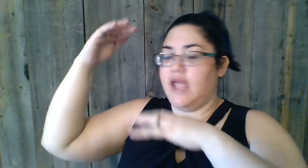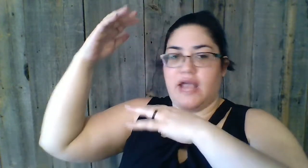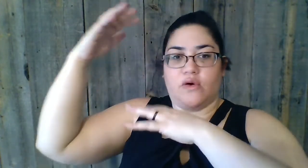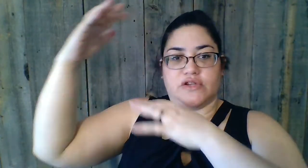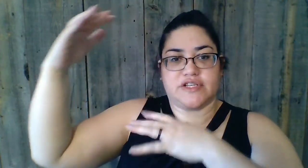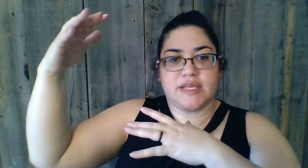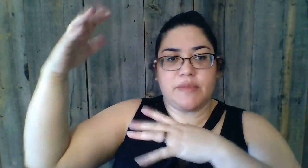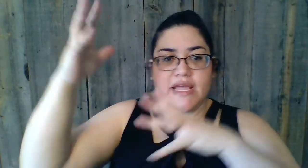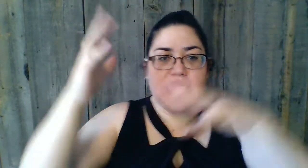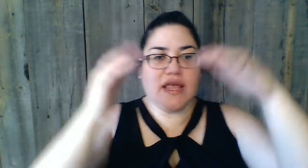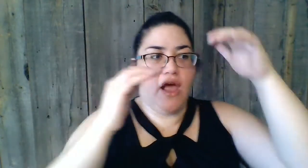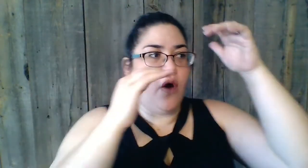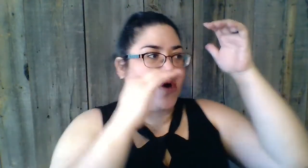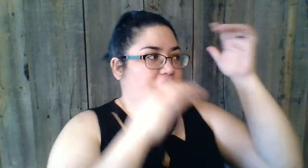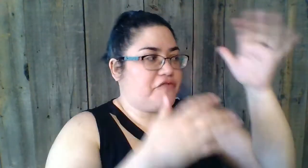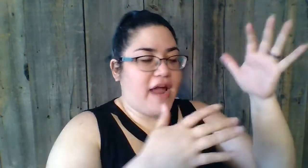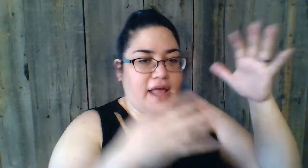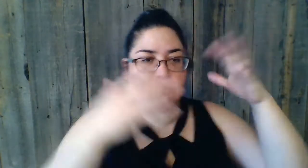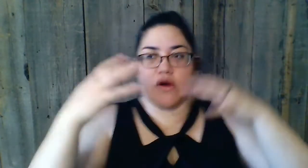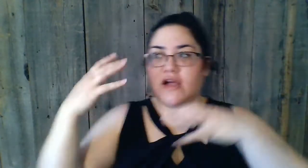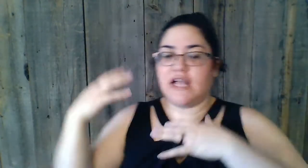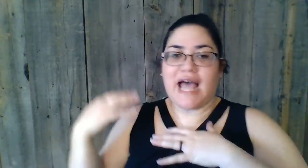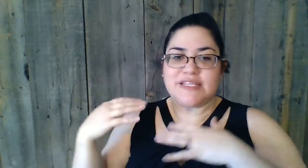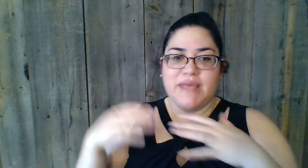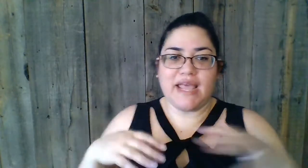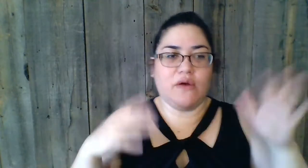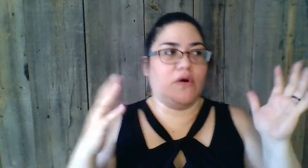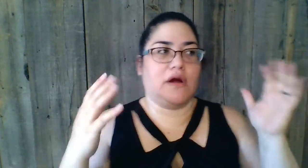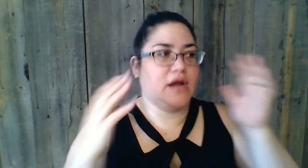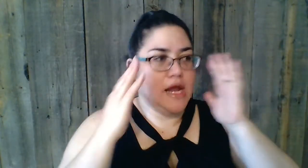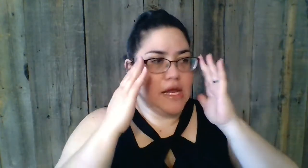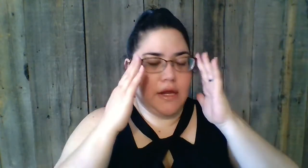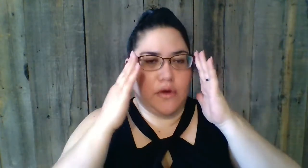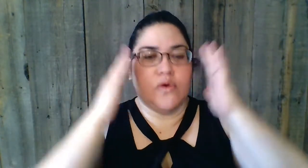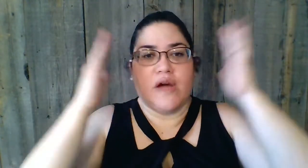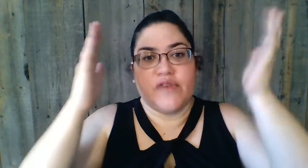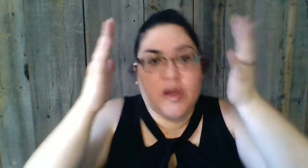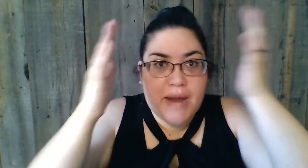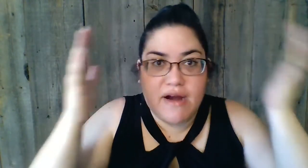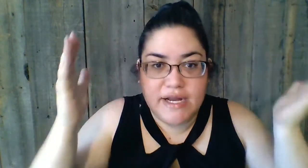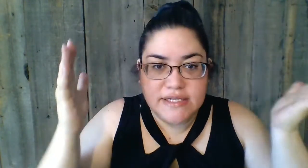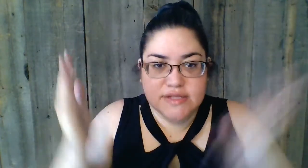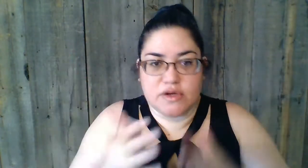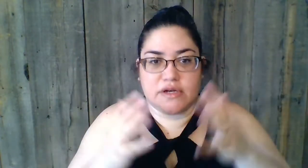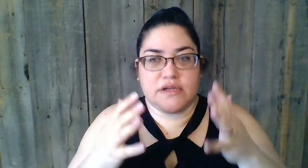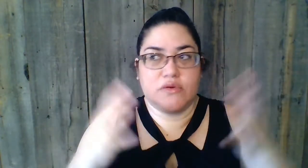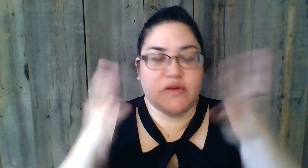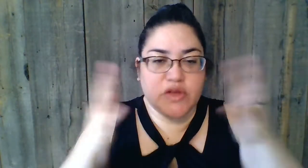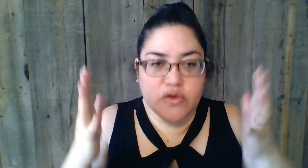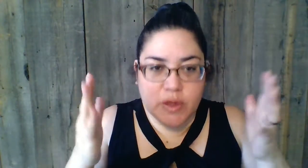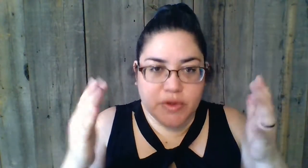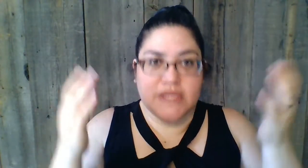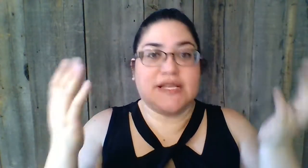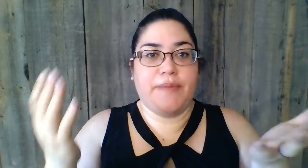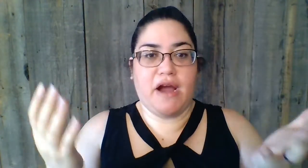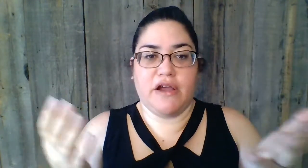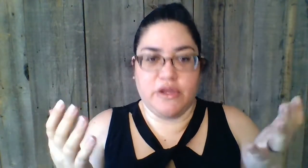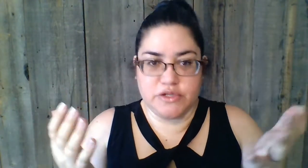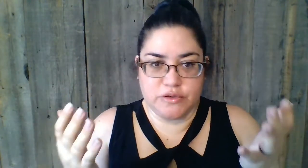an older sibling or a friend or a classmate or, you know, whoever your parents or whoever you grew up with is comparing you to.